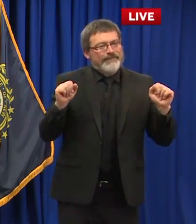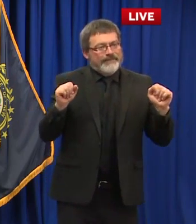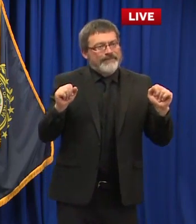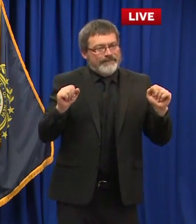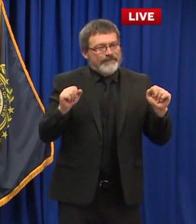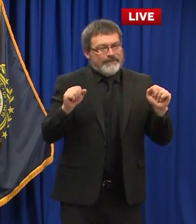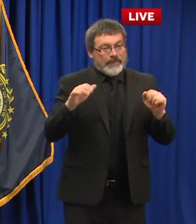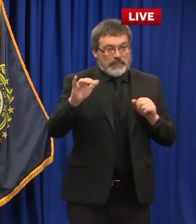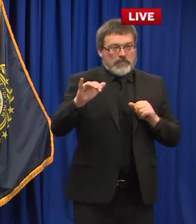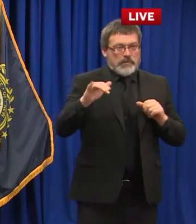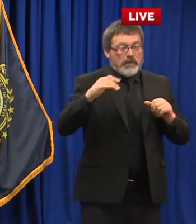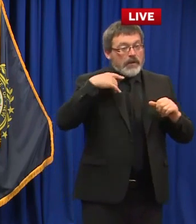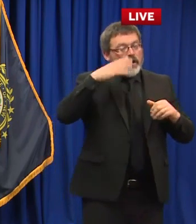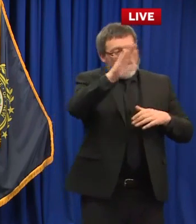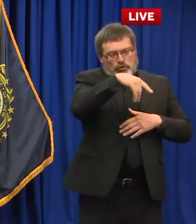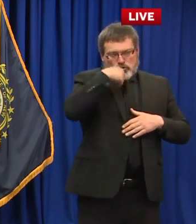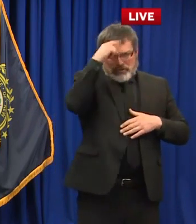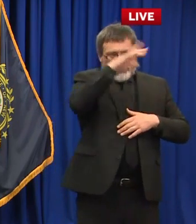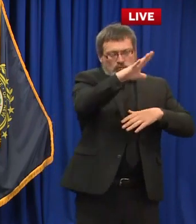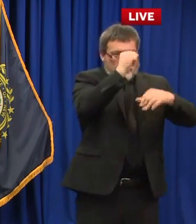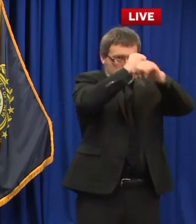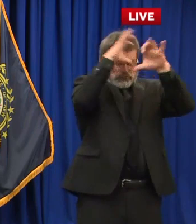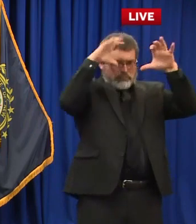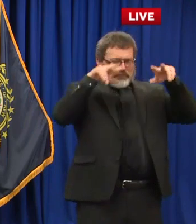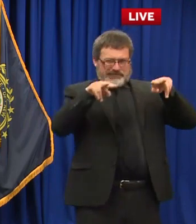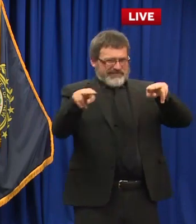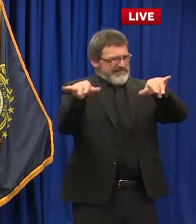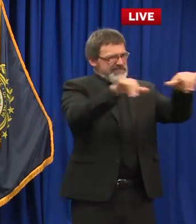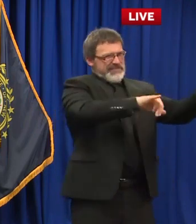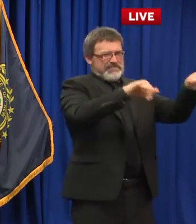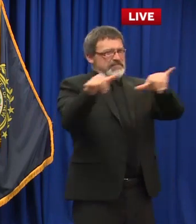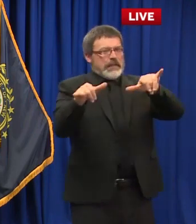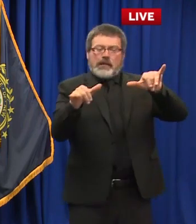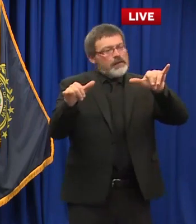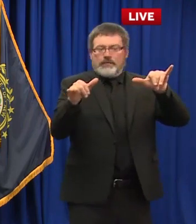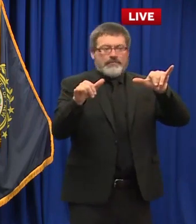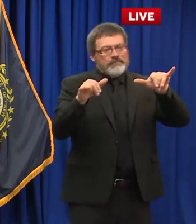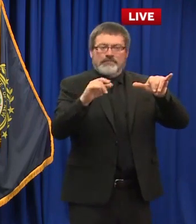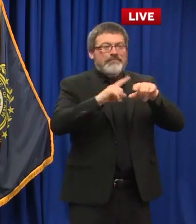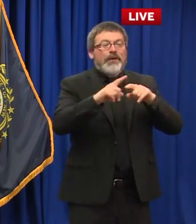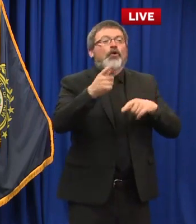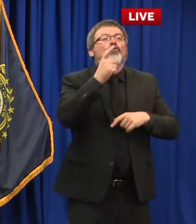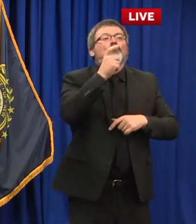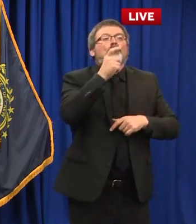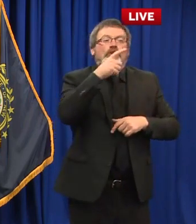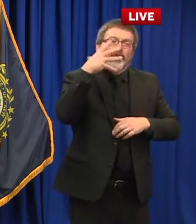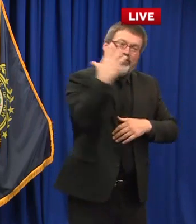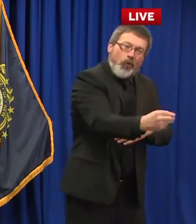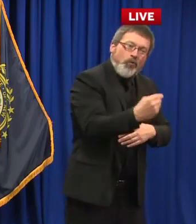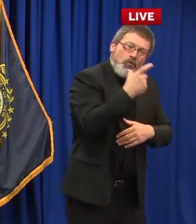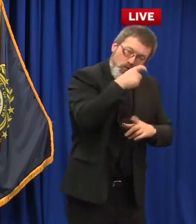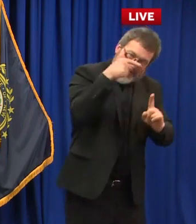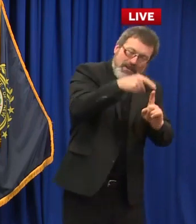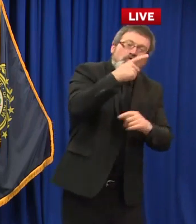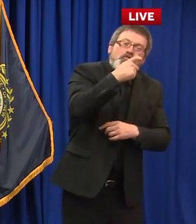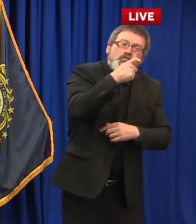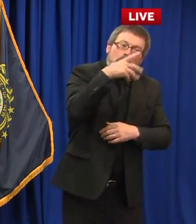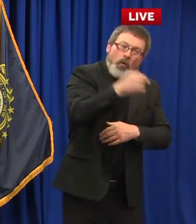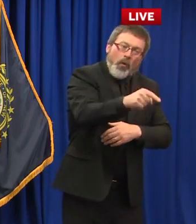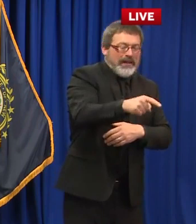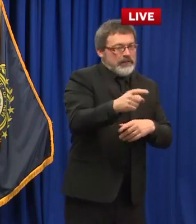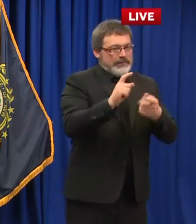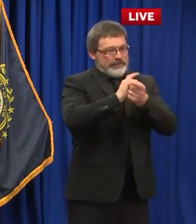from a how the customer uses uses the venue if you will uh it's a little different so we're asking folks to maintain 50 percent across the whole state